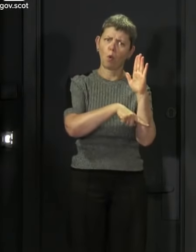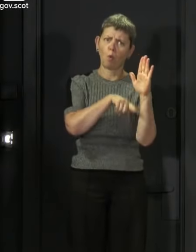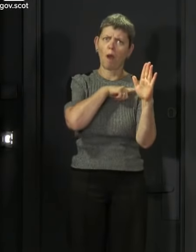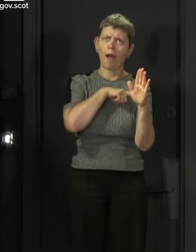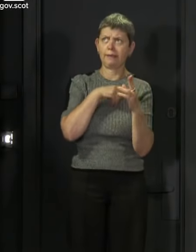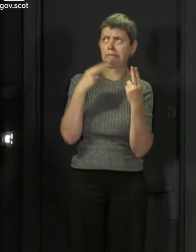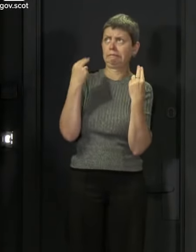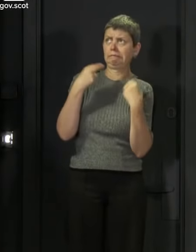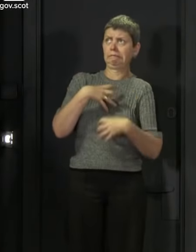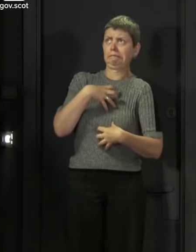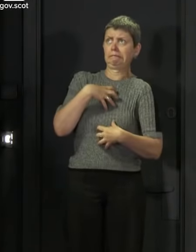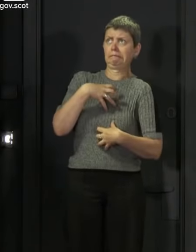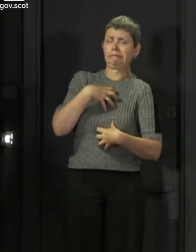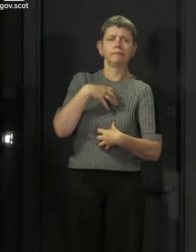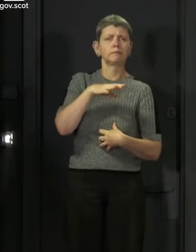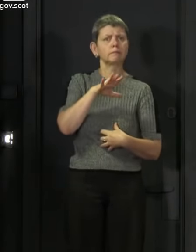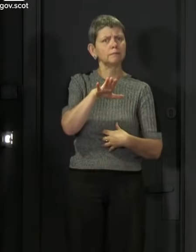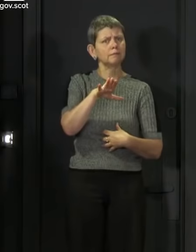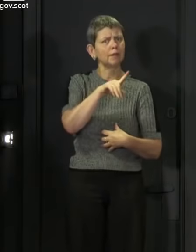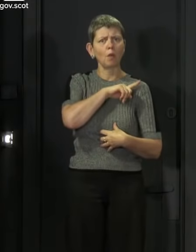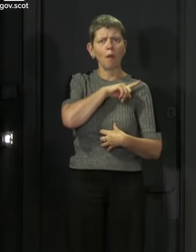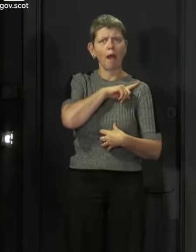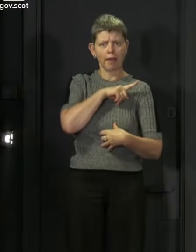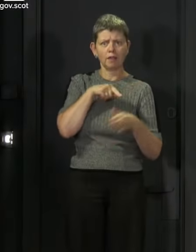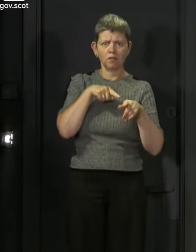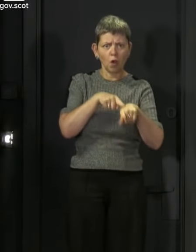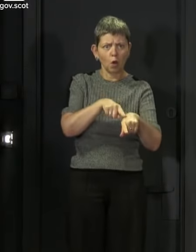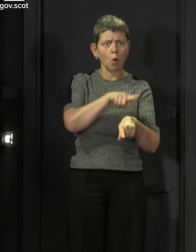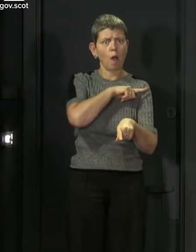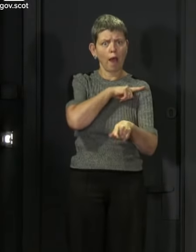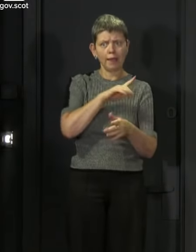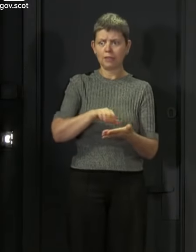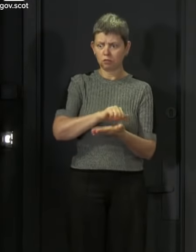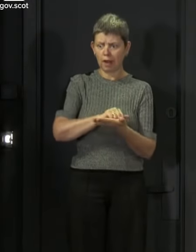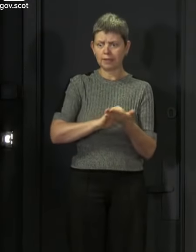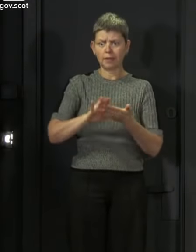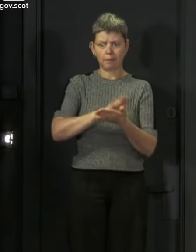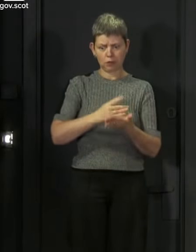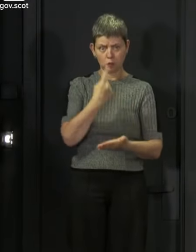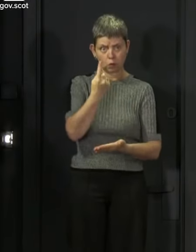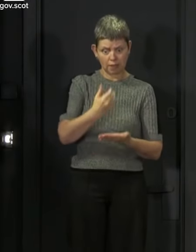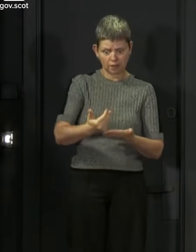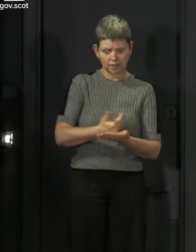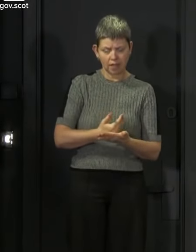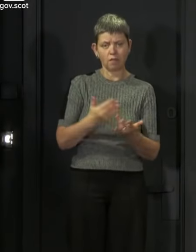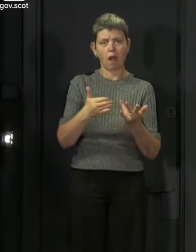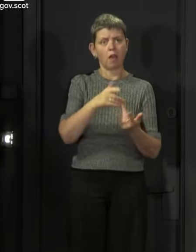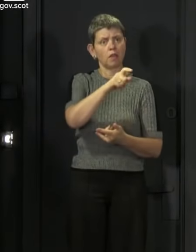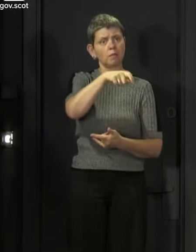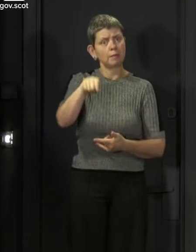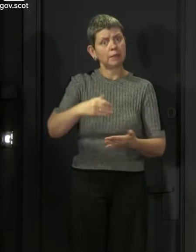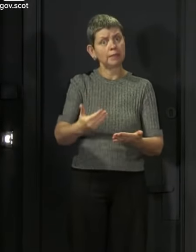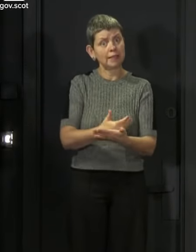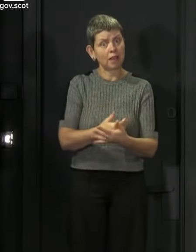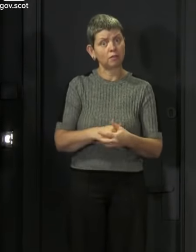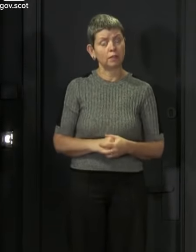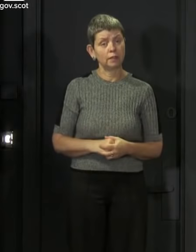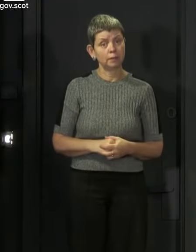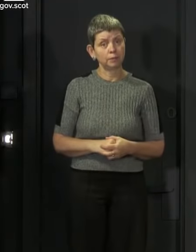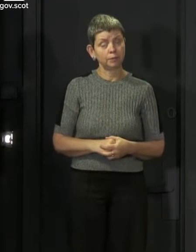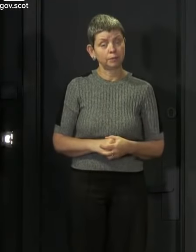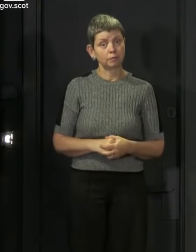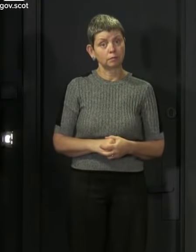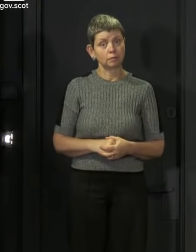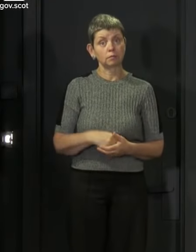enforcement, but because it's the right thing to do. It helps keep us and other people safe. I encourage people to see